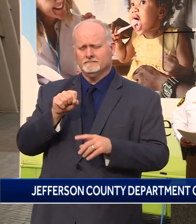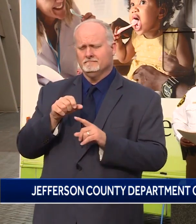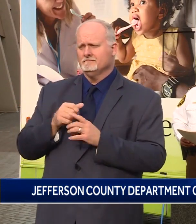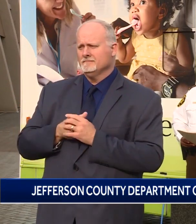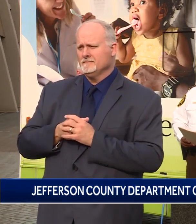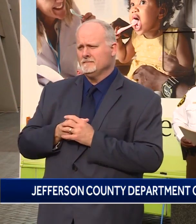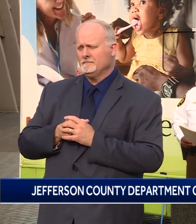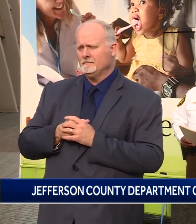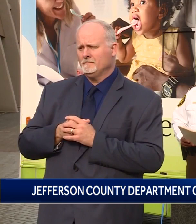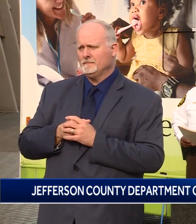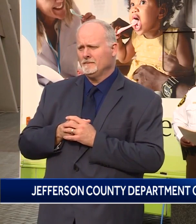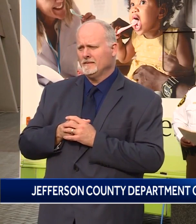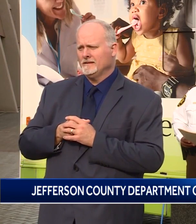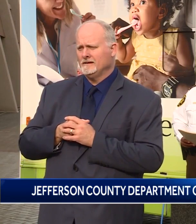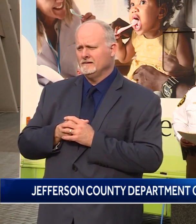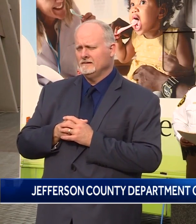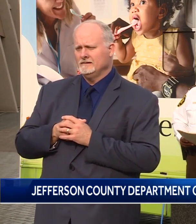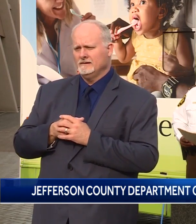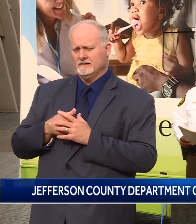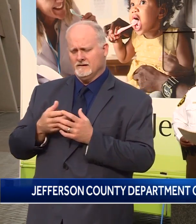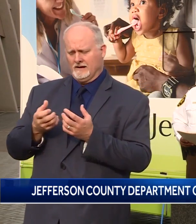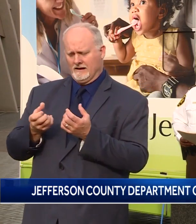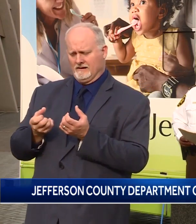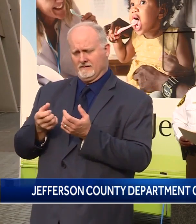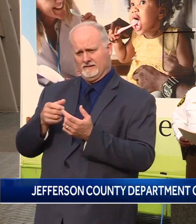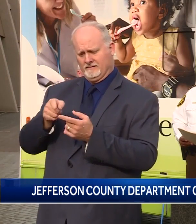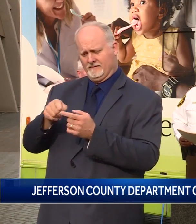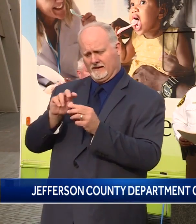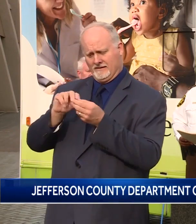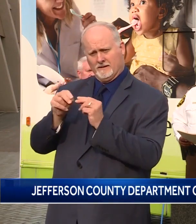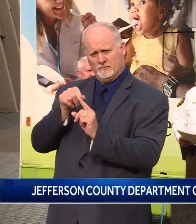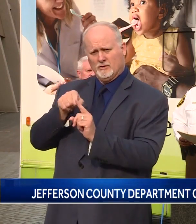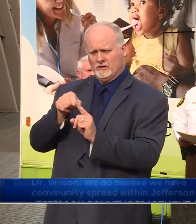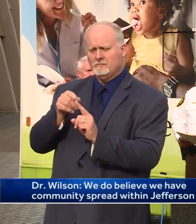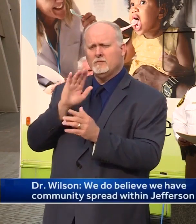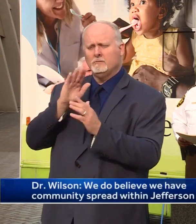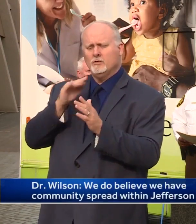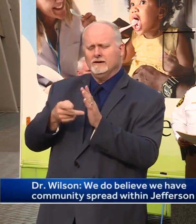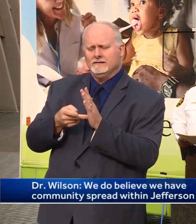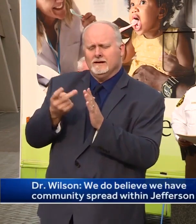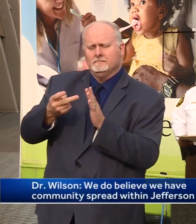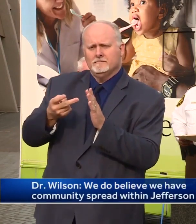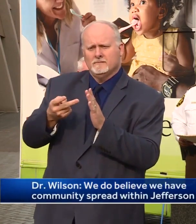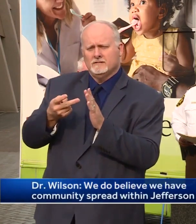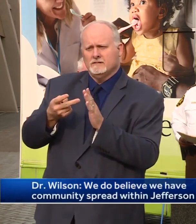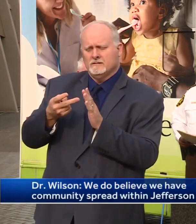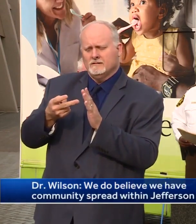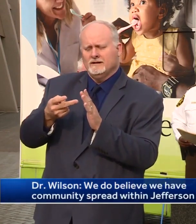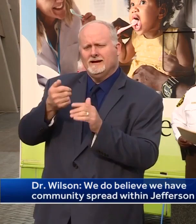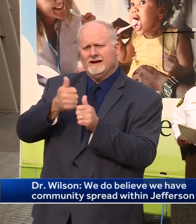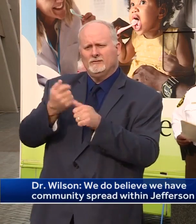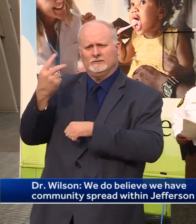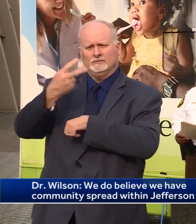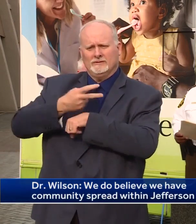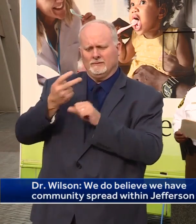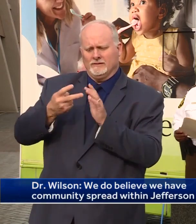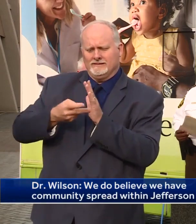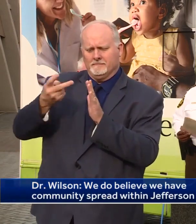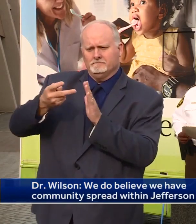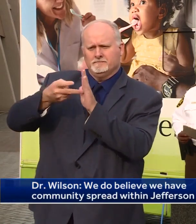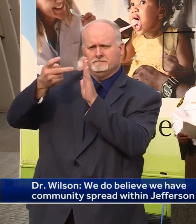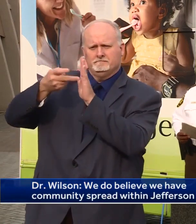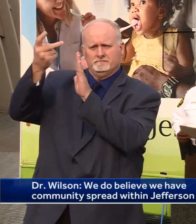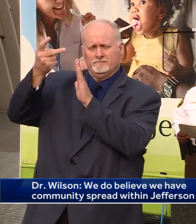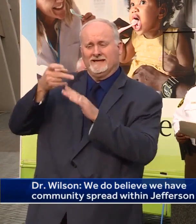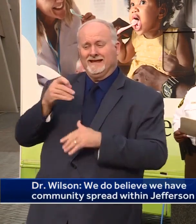of cases are likely to double approximately every two days if we do